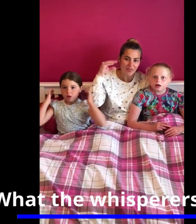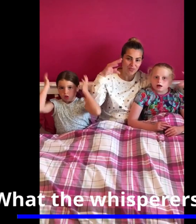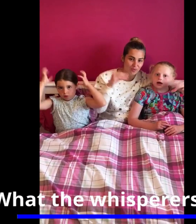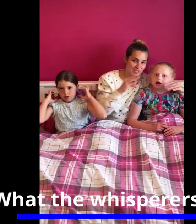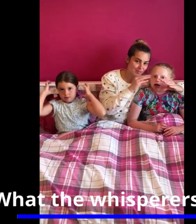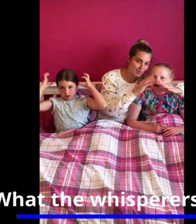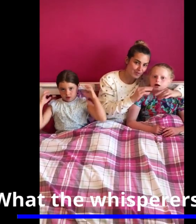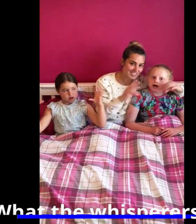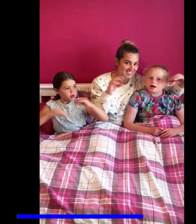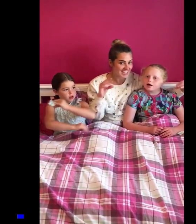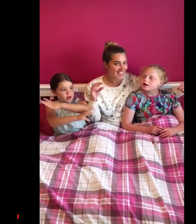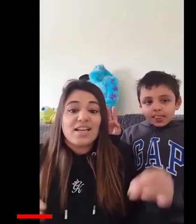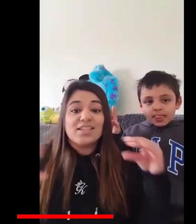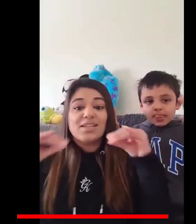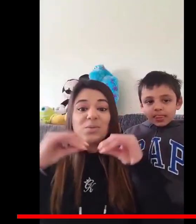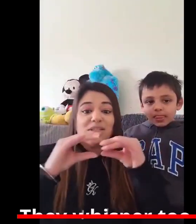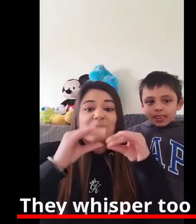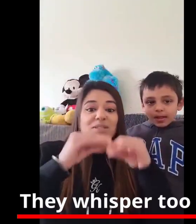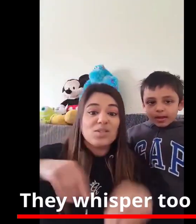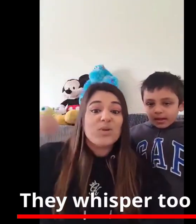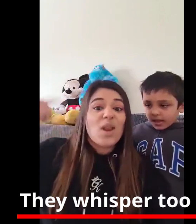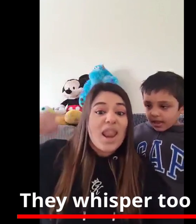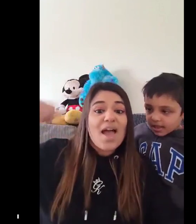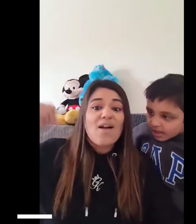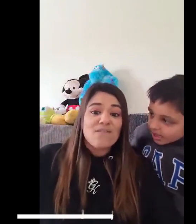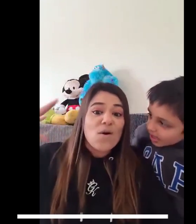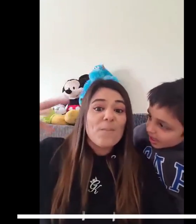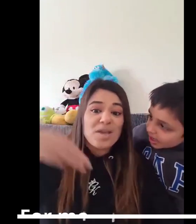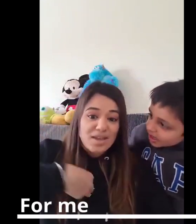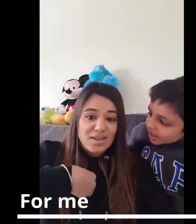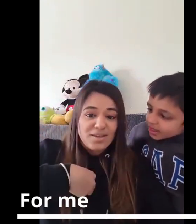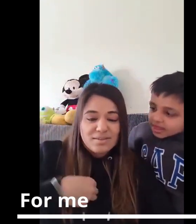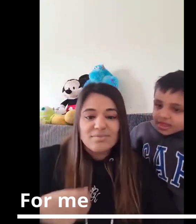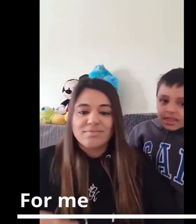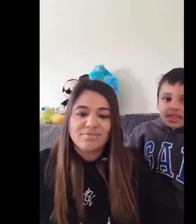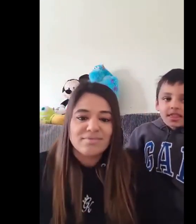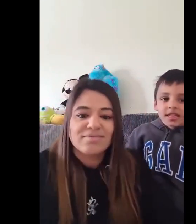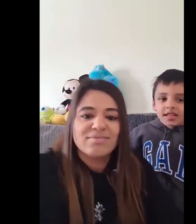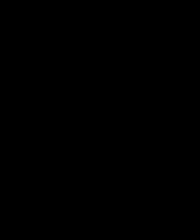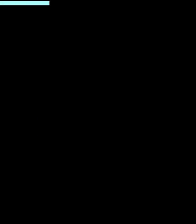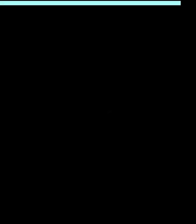the whisper is to say Cause they whisper too loud for me Yeah